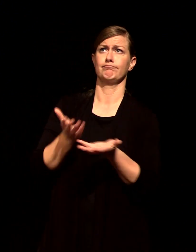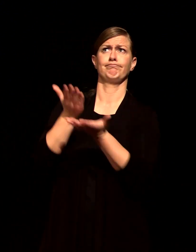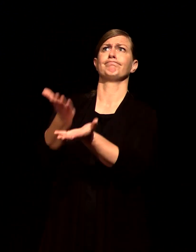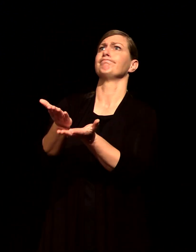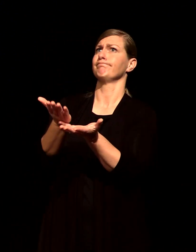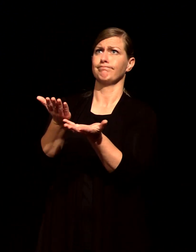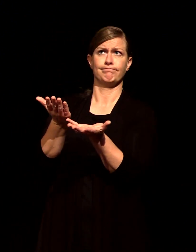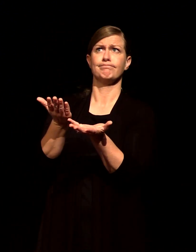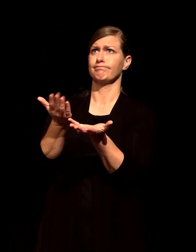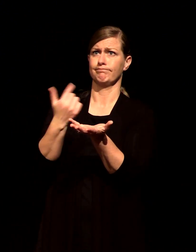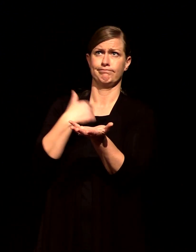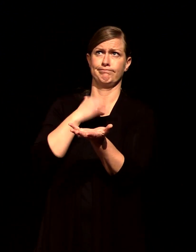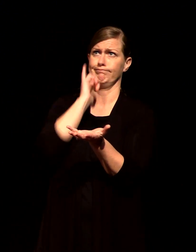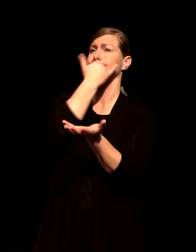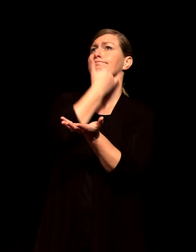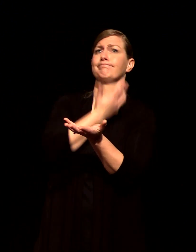and it can't be too many times